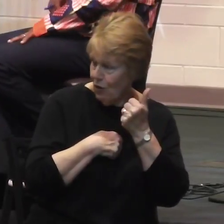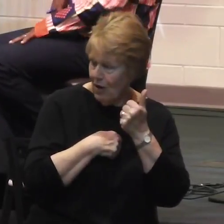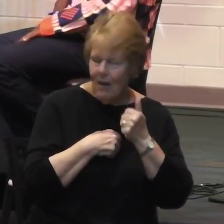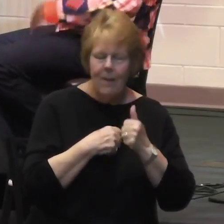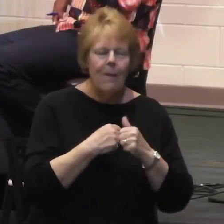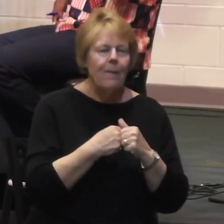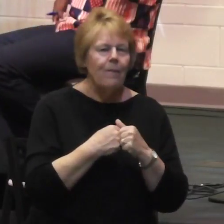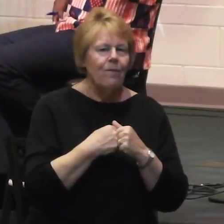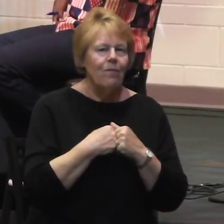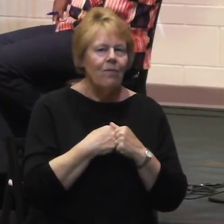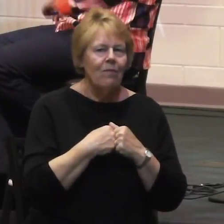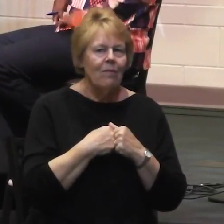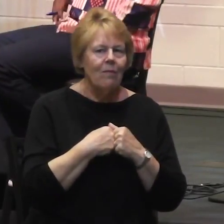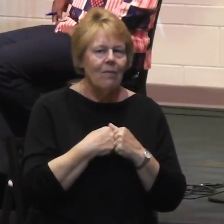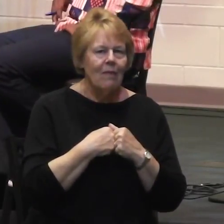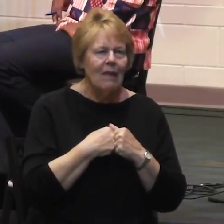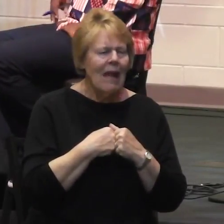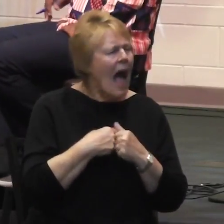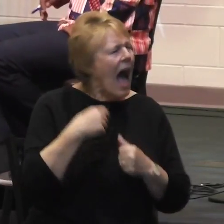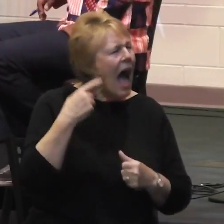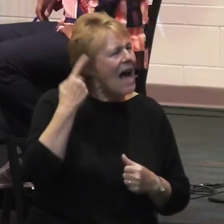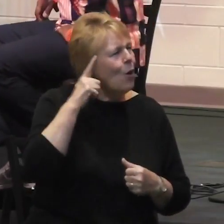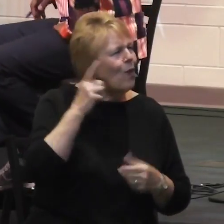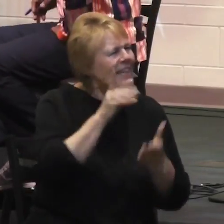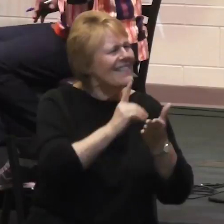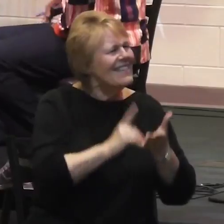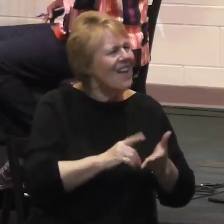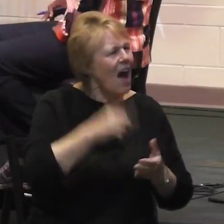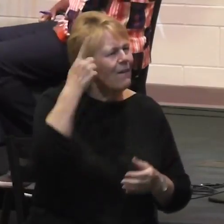Well, I don't think it's designed for African ears.